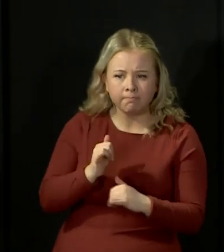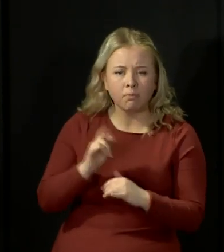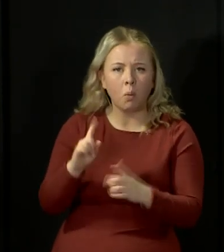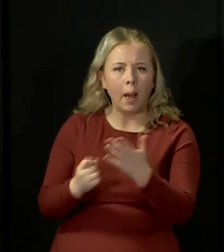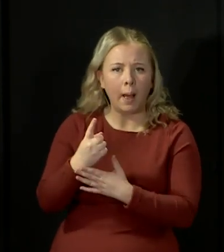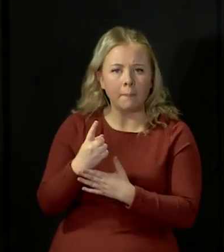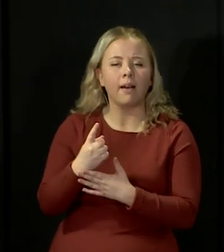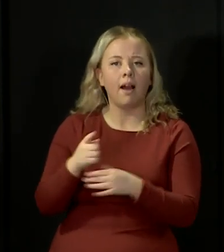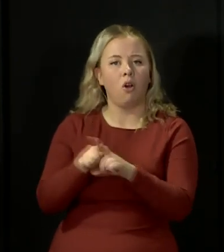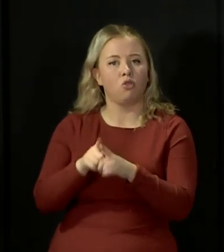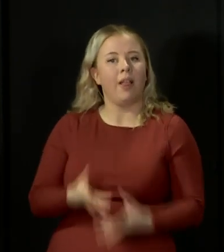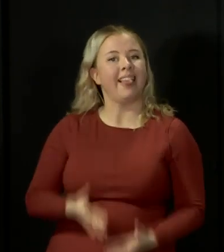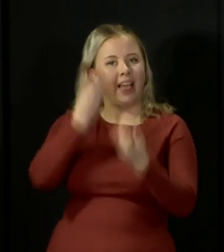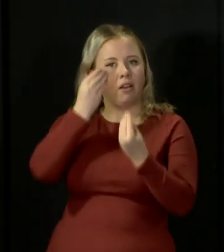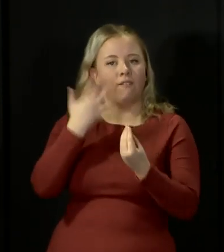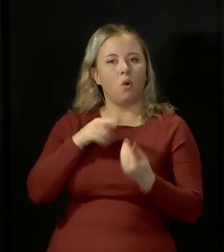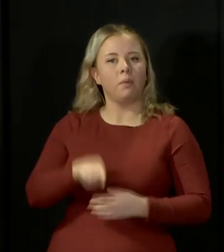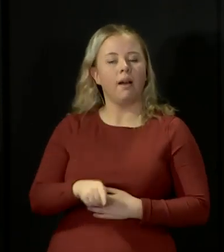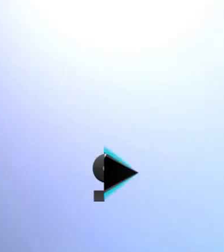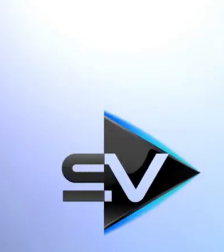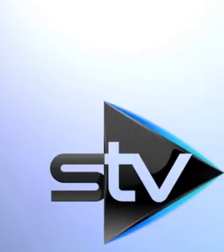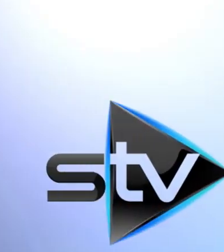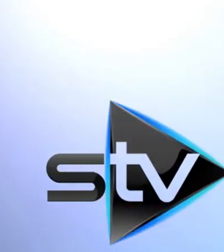lessons that we can from those circumstances.